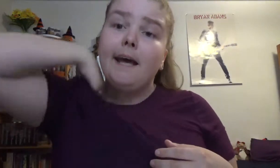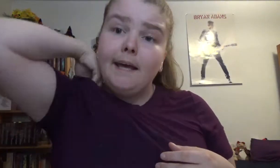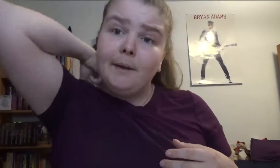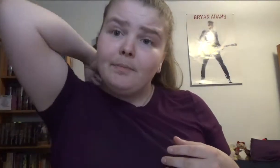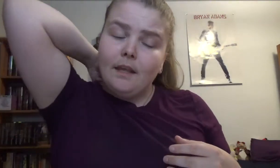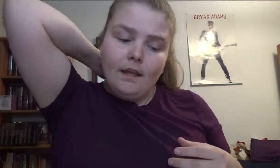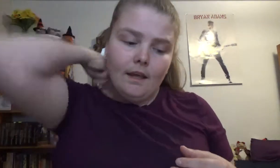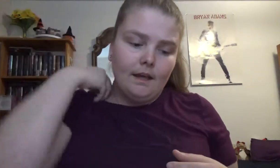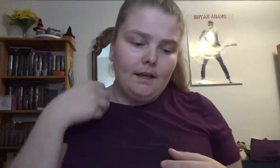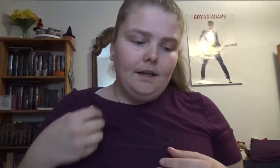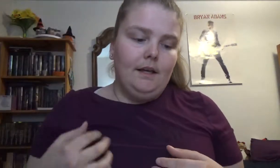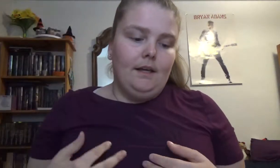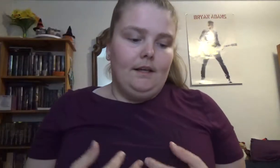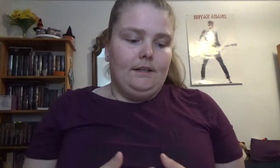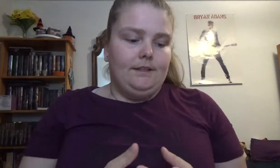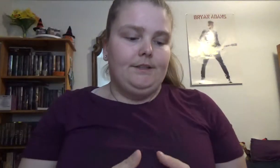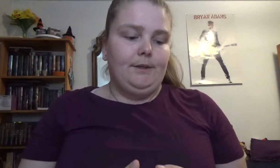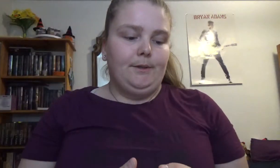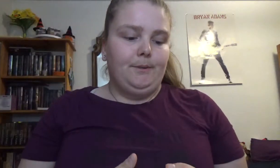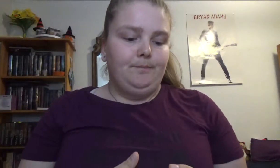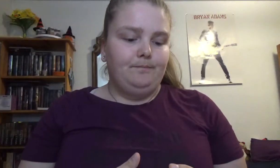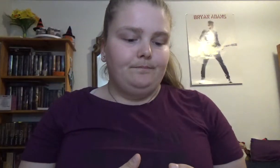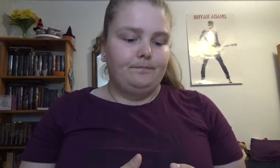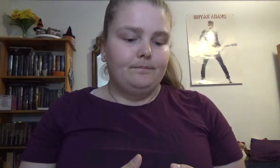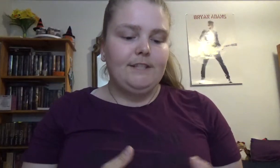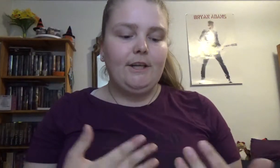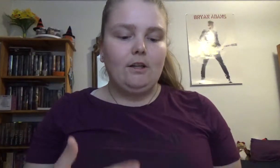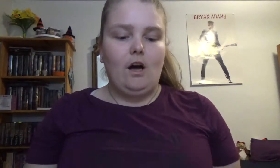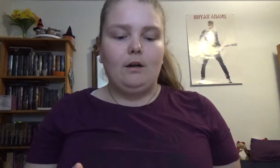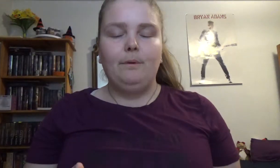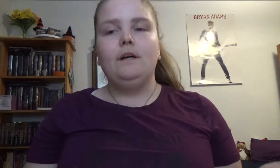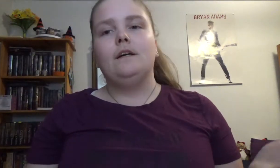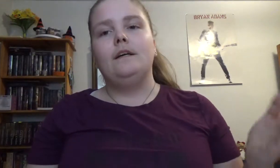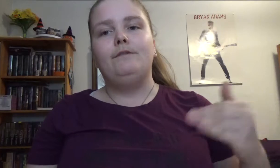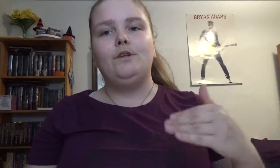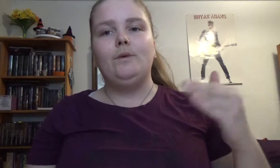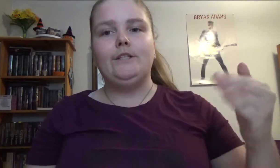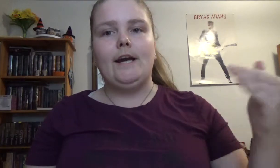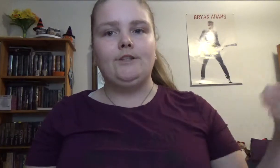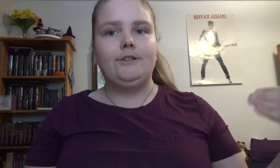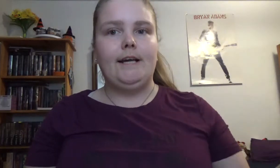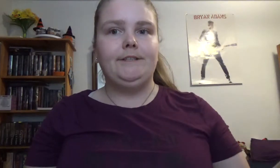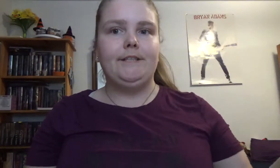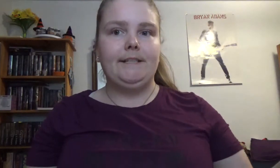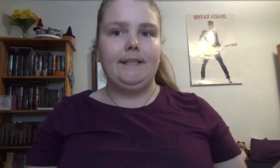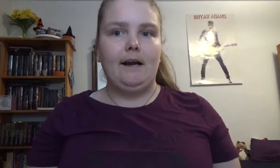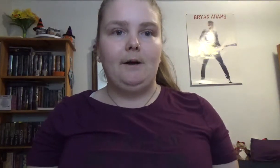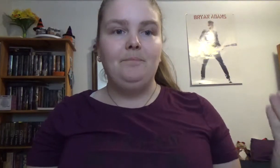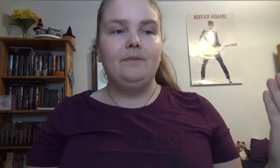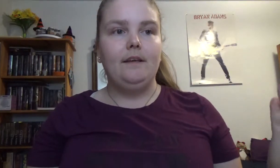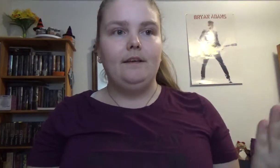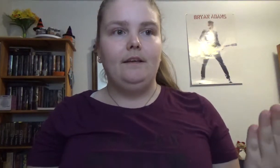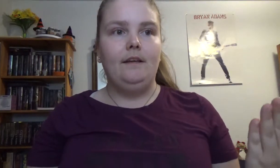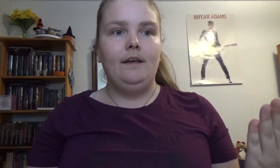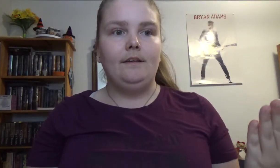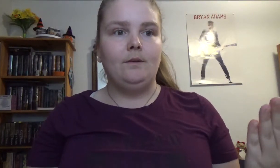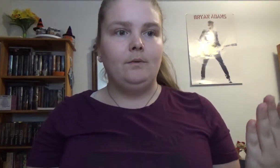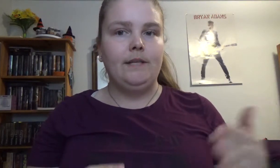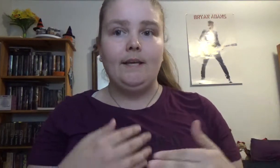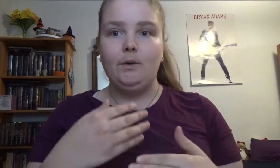so it's not a long book if you do each exercises as they come it will take you